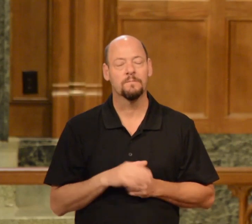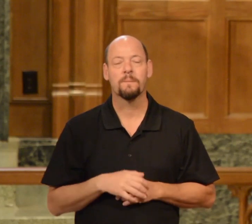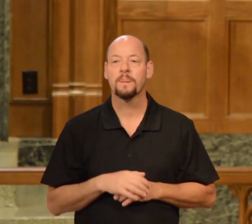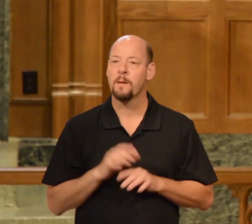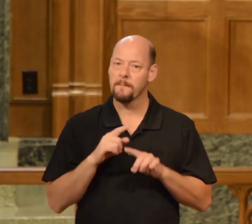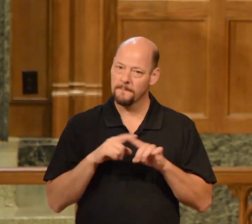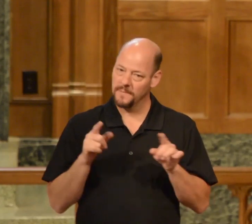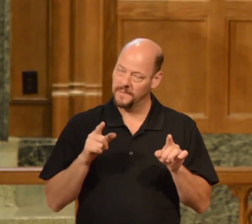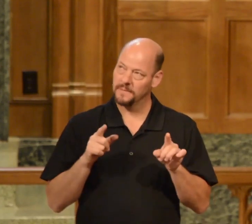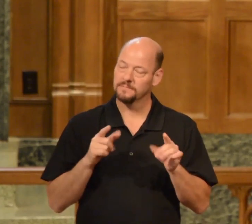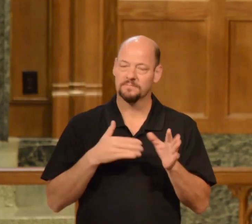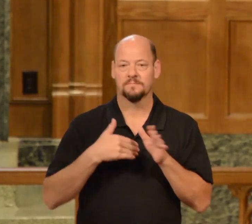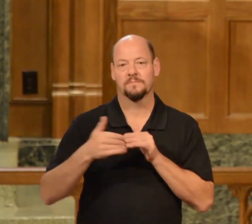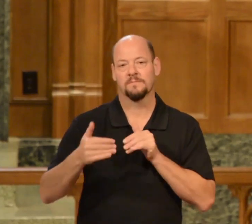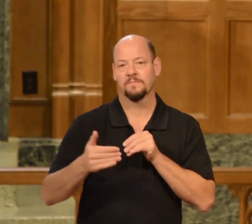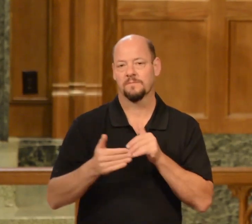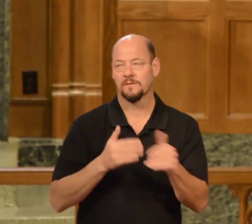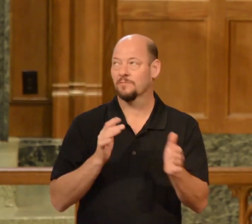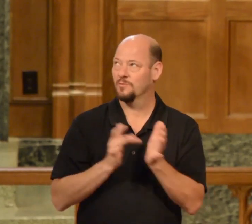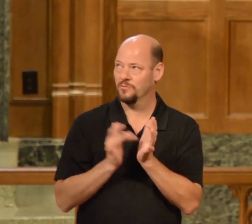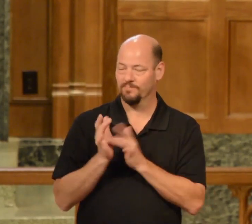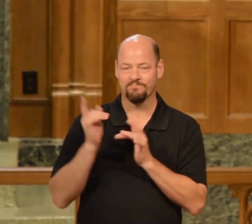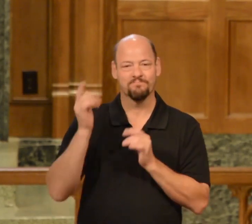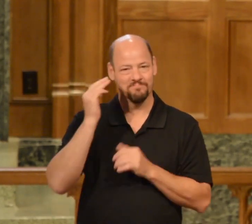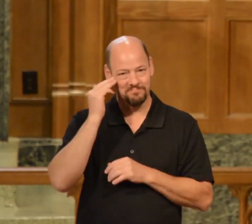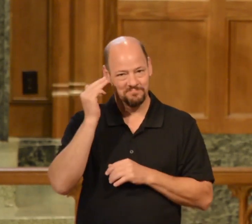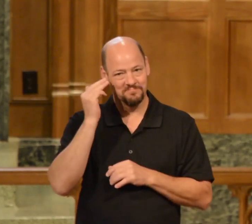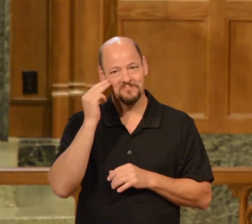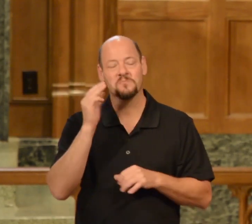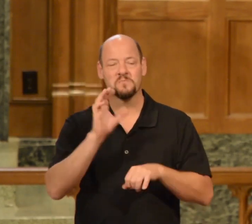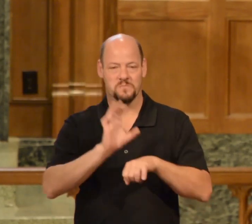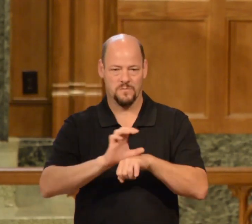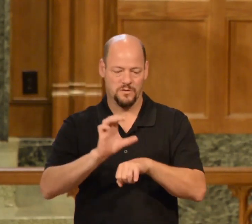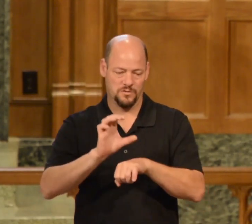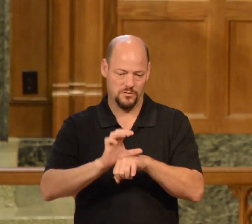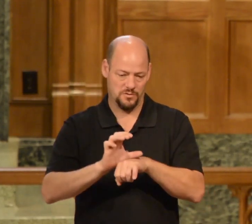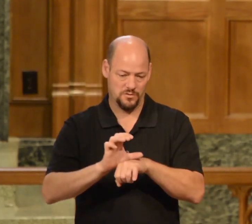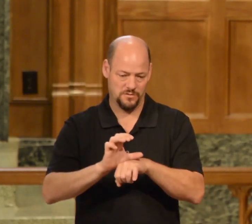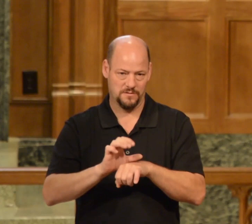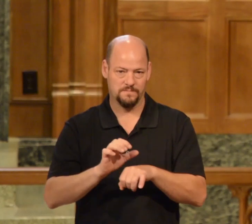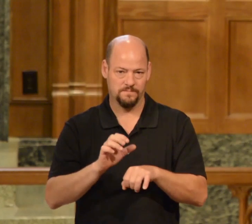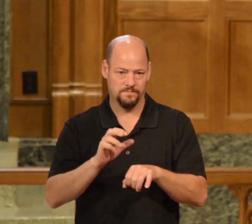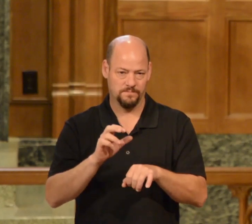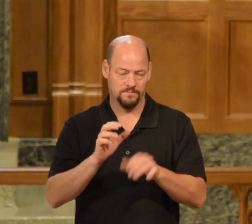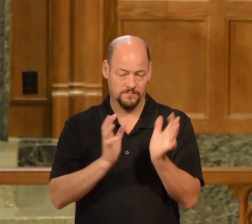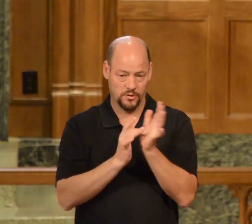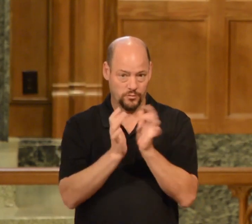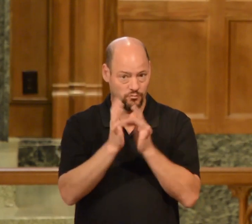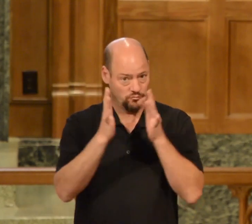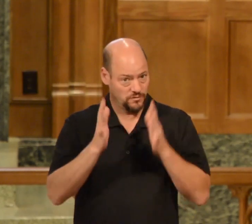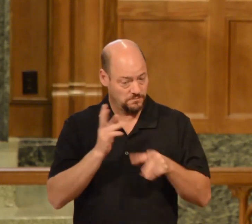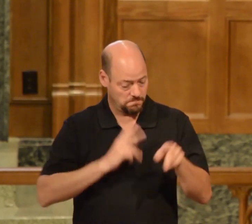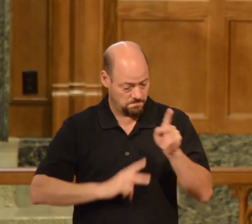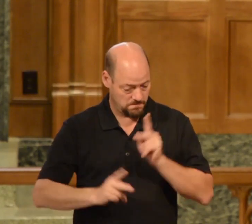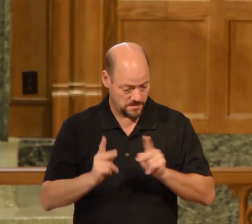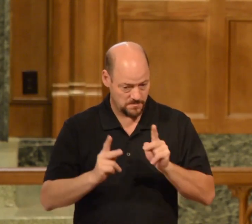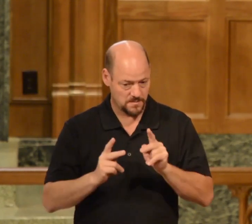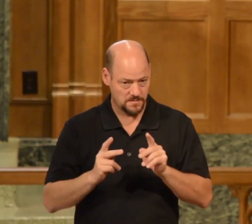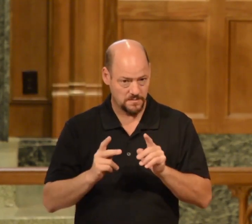but even though Jesus knows that the church that the Christian is is persecuted